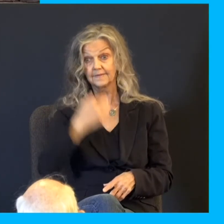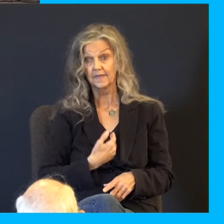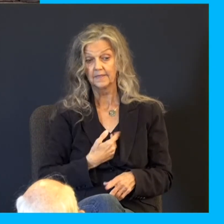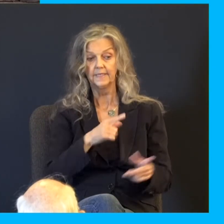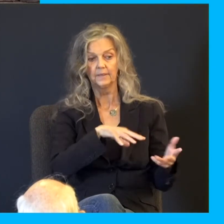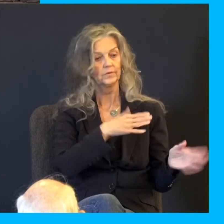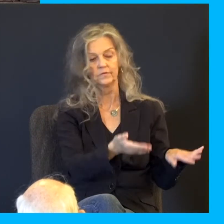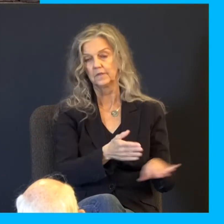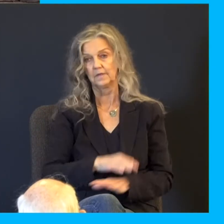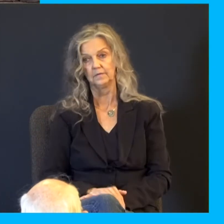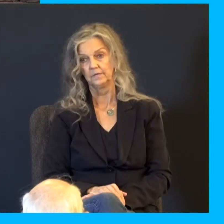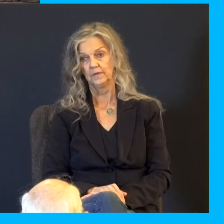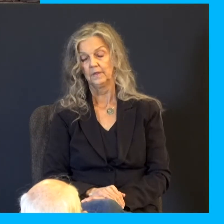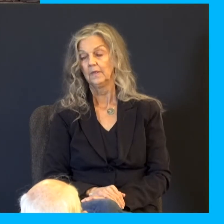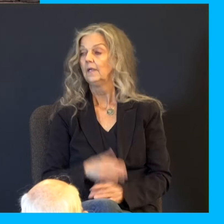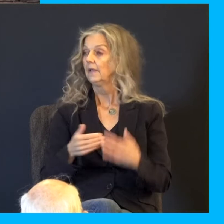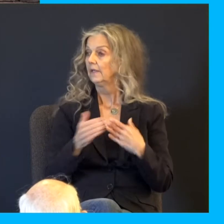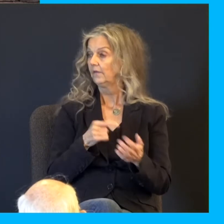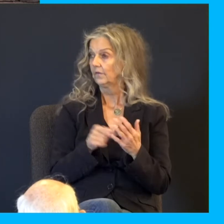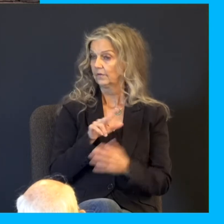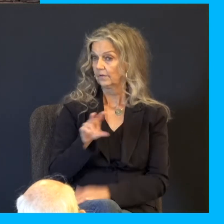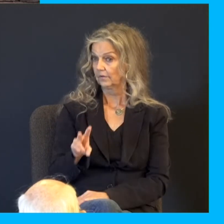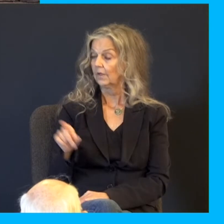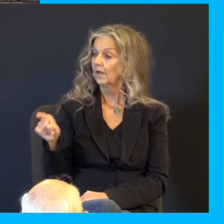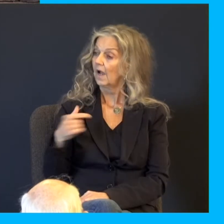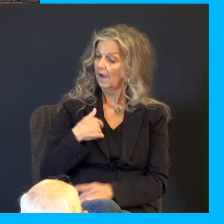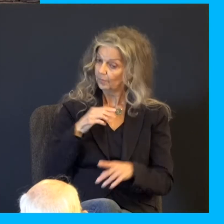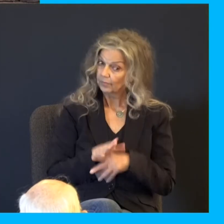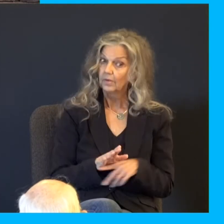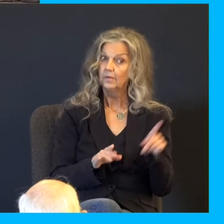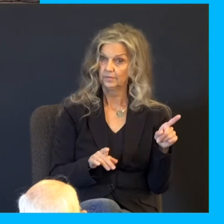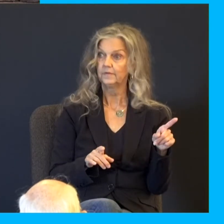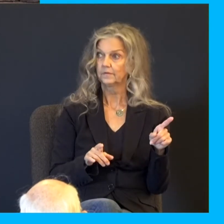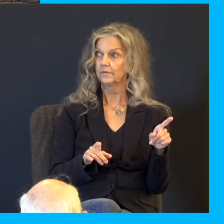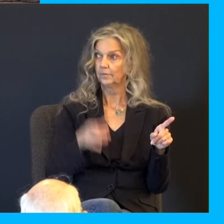For thy servant, verse 32, became surety for the lad, Benjamin, unto my father,